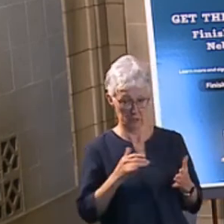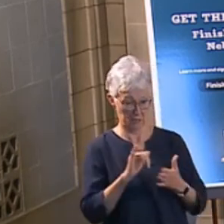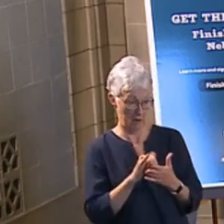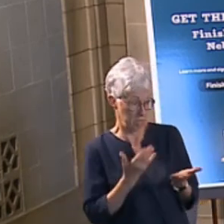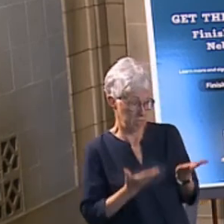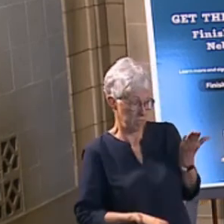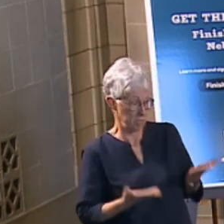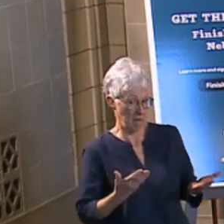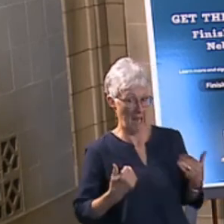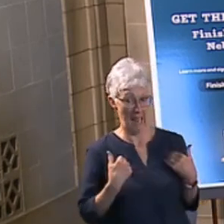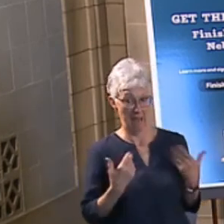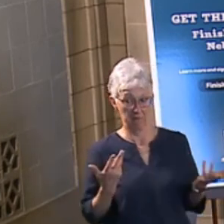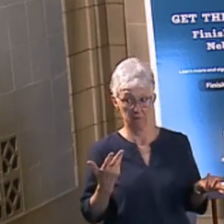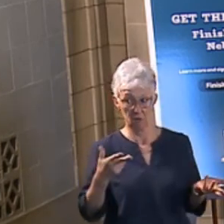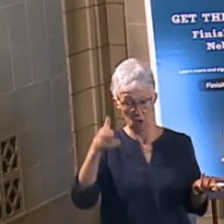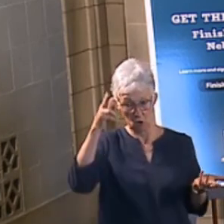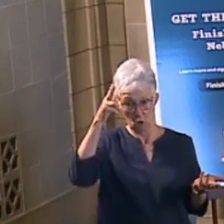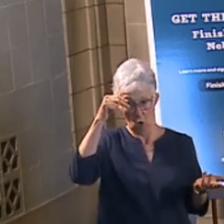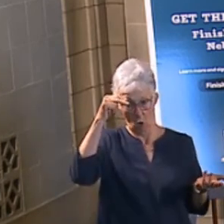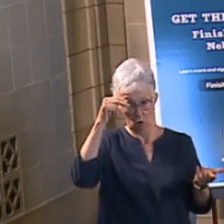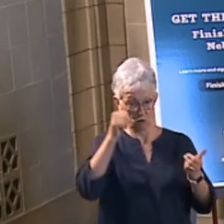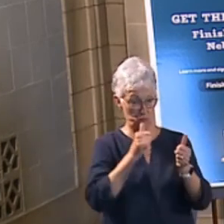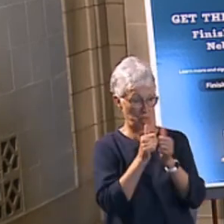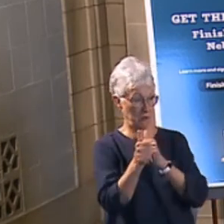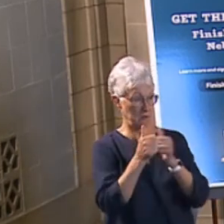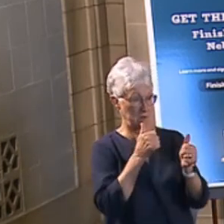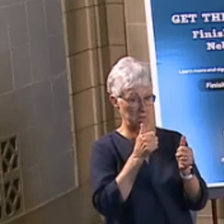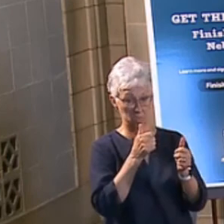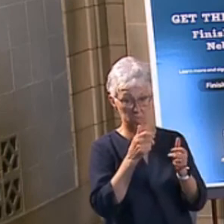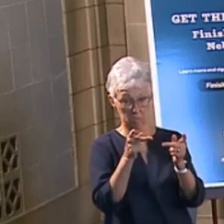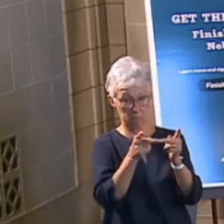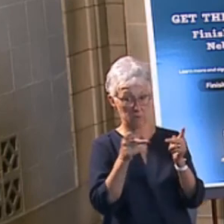you know, people putting up racetracks all over the state?